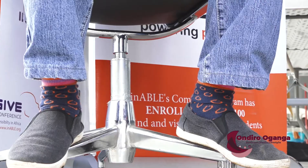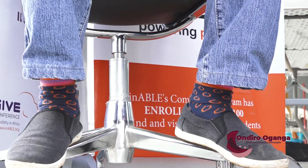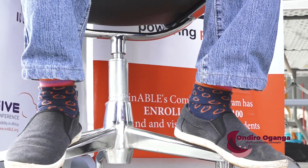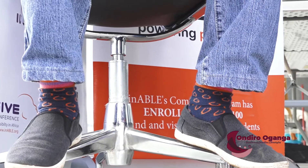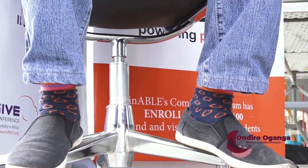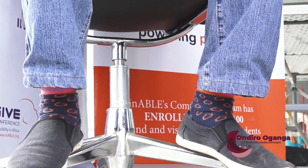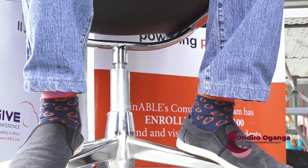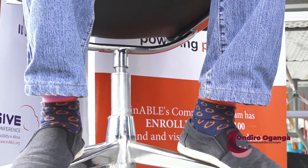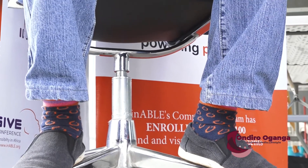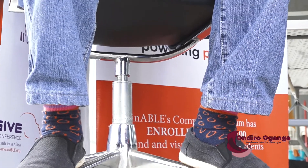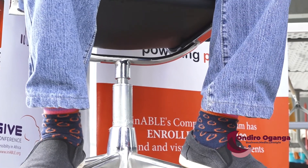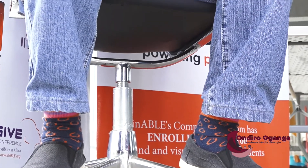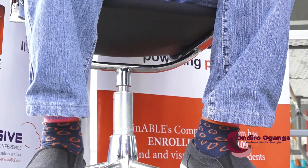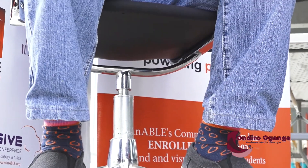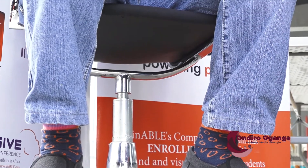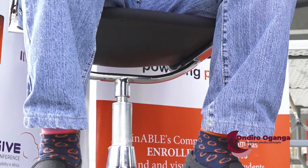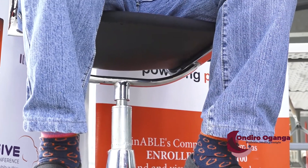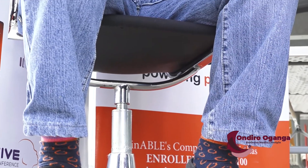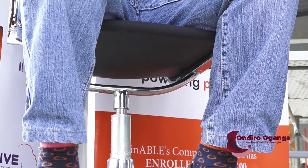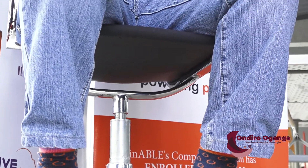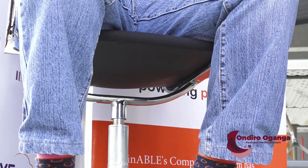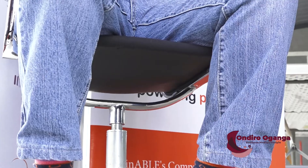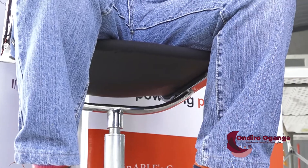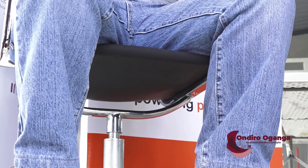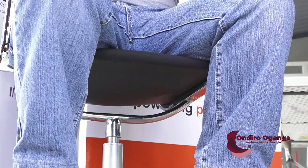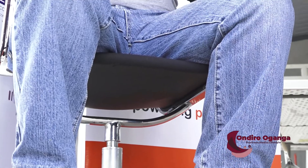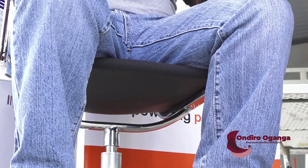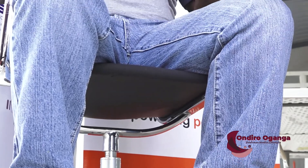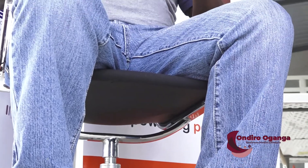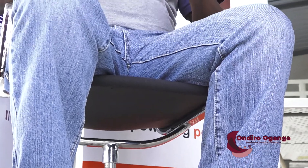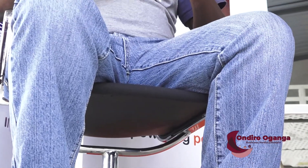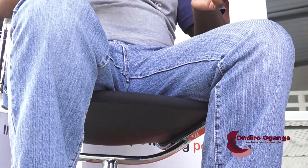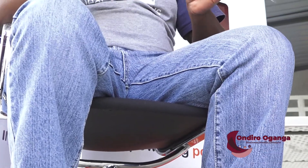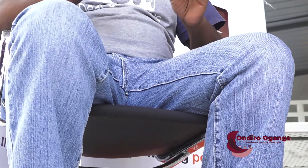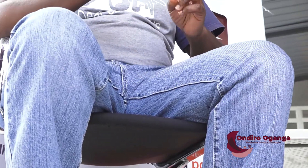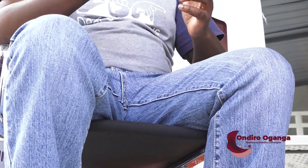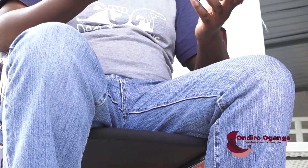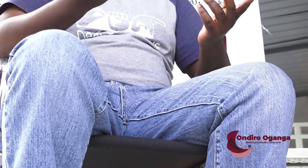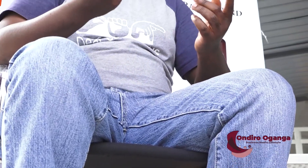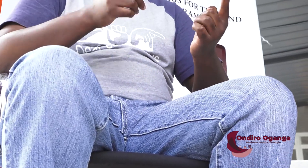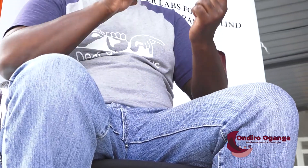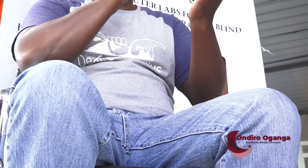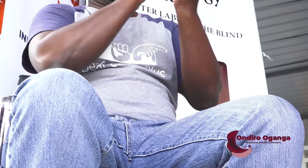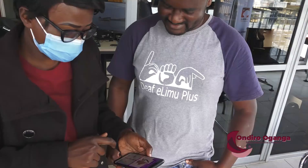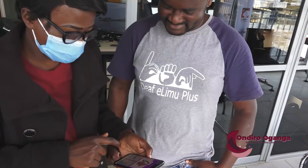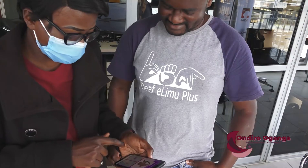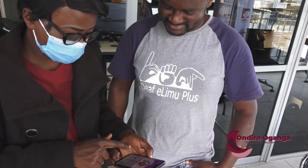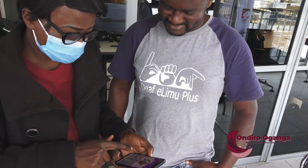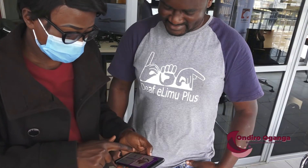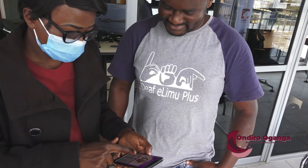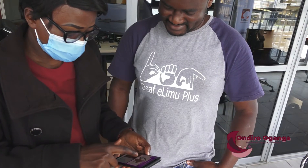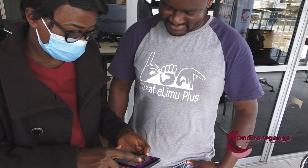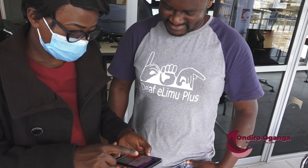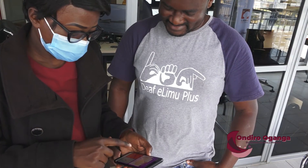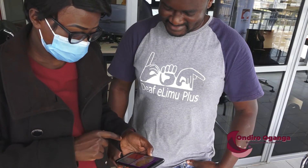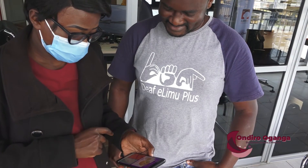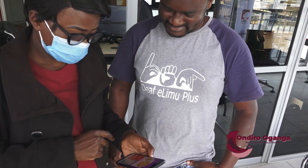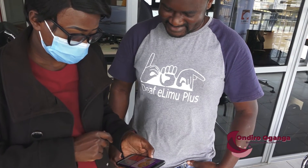development of the hearing kids. So we need to do away with this communication barrier